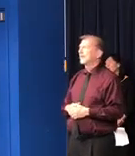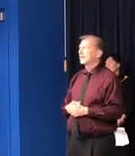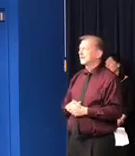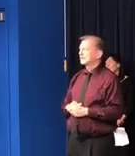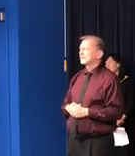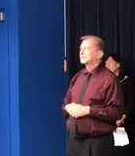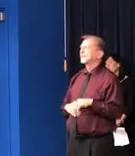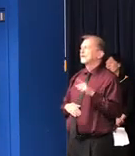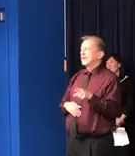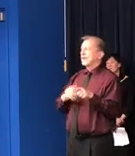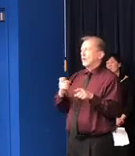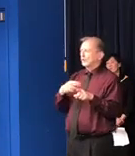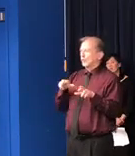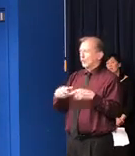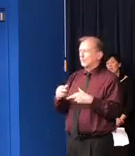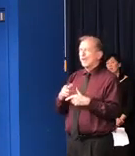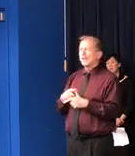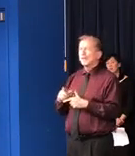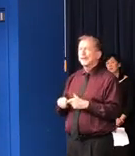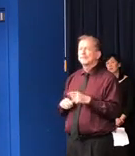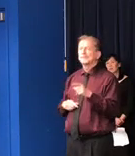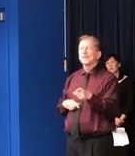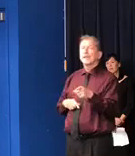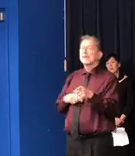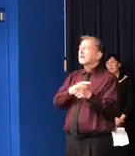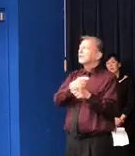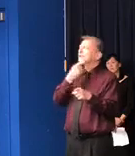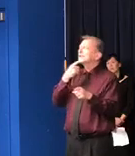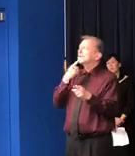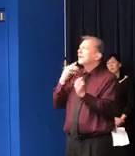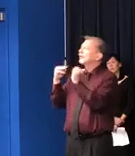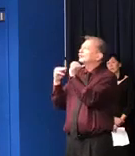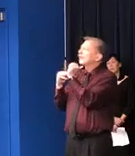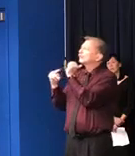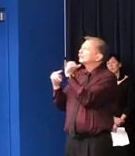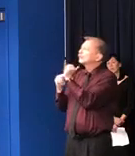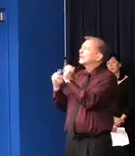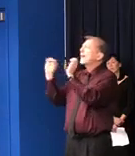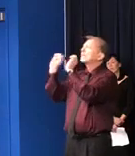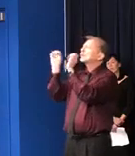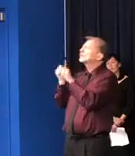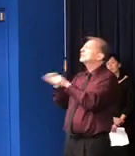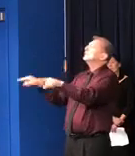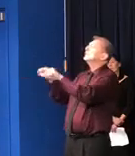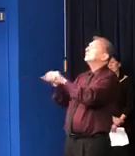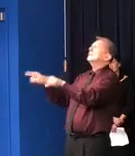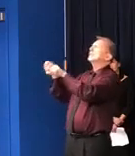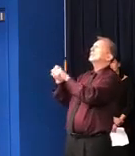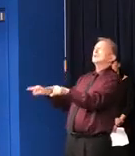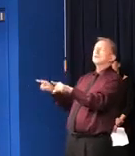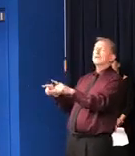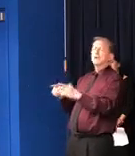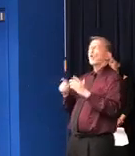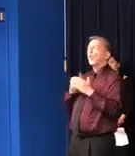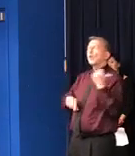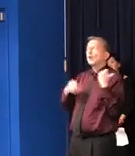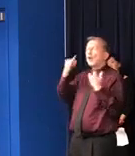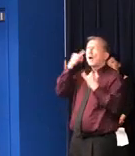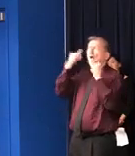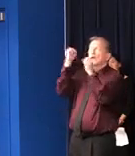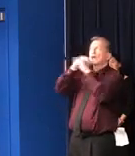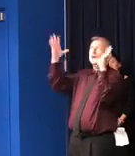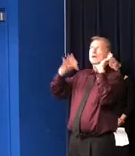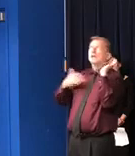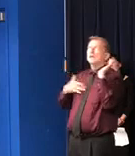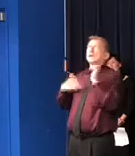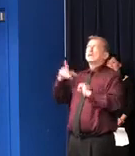more question in the room, and then we've got to go online. The emergency alert system that you want doctors and nurses to sign up for, what are some of the scenarios that you're preparing for that you